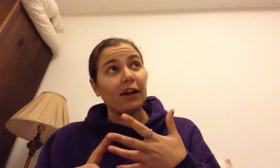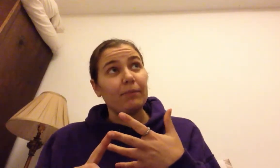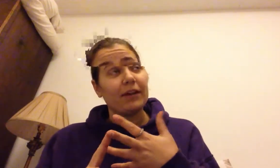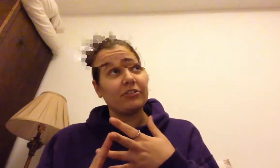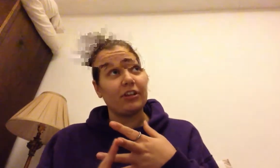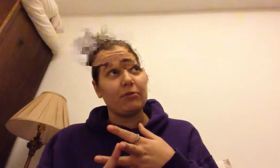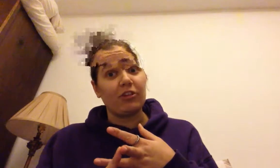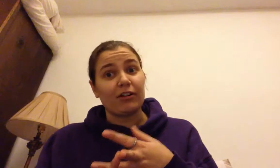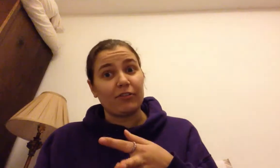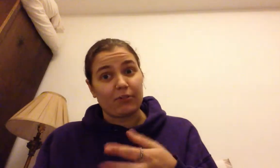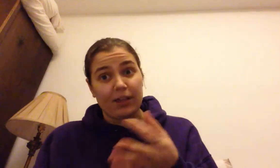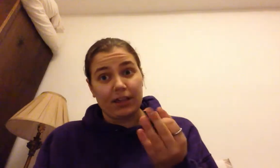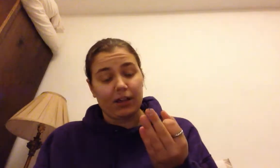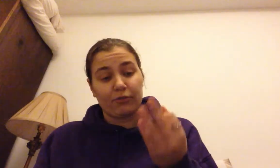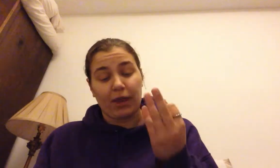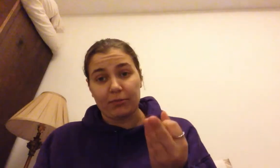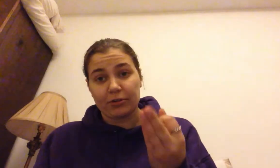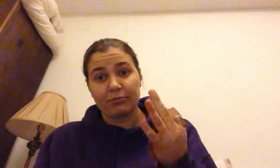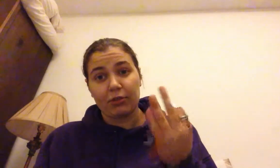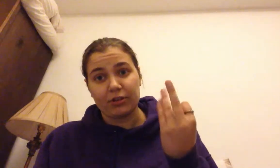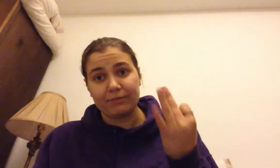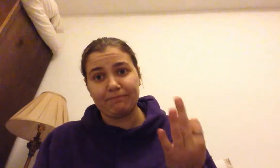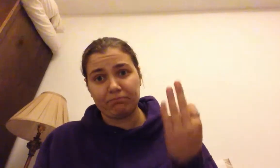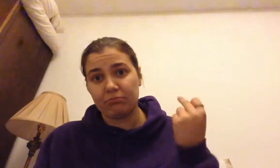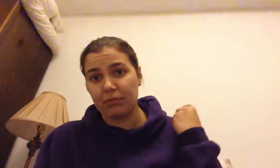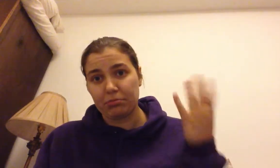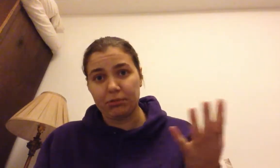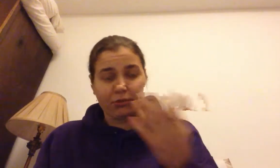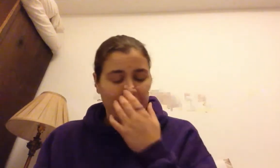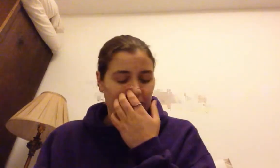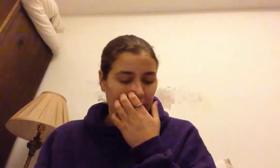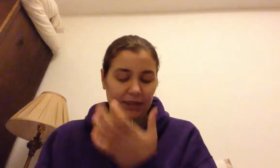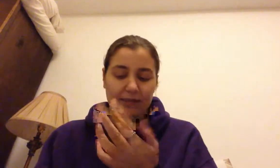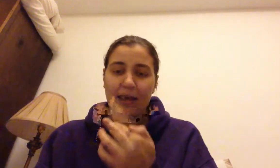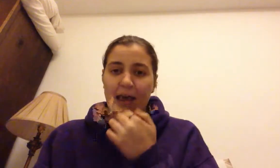PhD in human geography from King, er, from Cambridge. Those are the three biggies. Um,